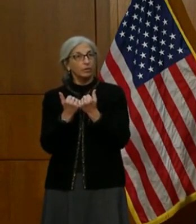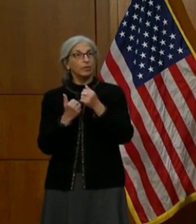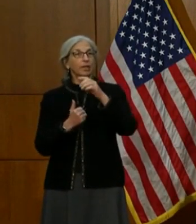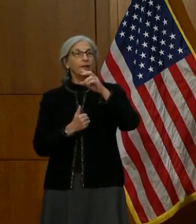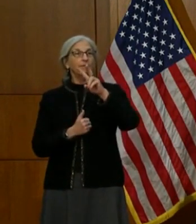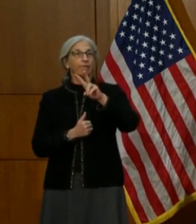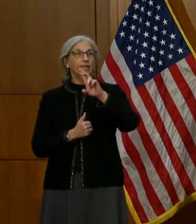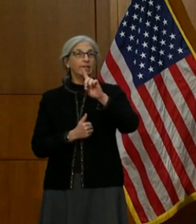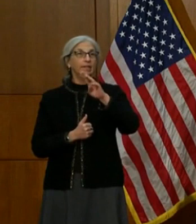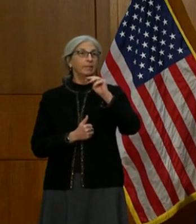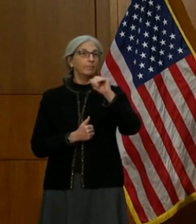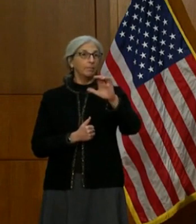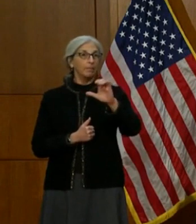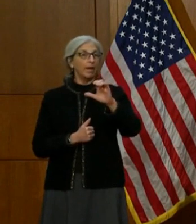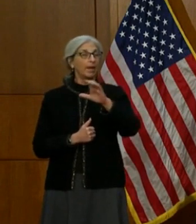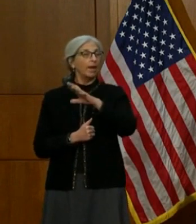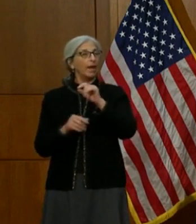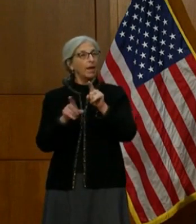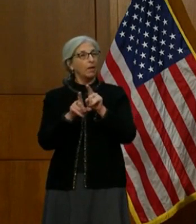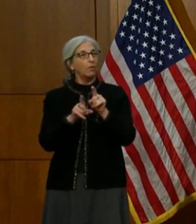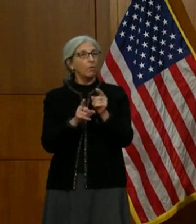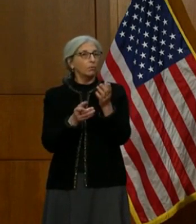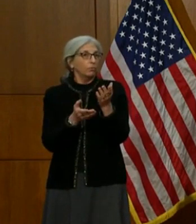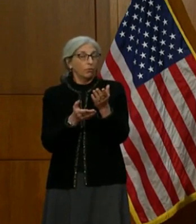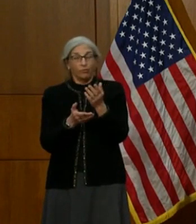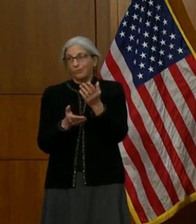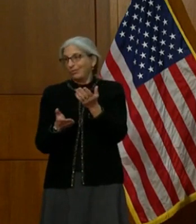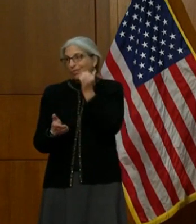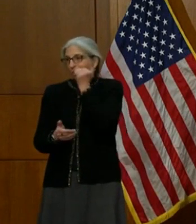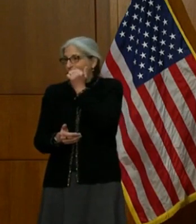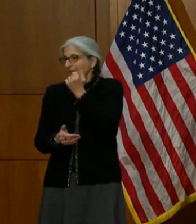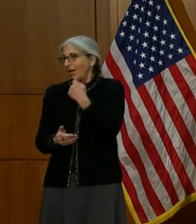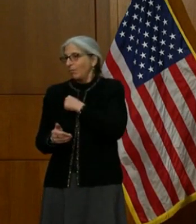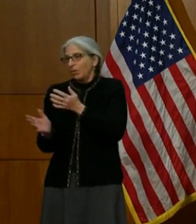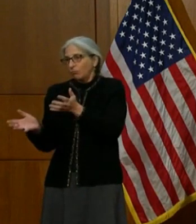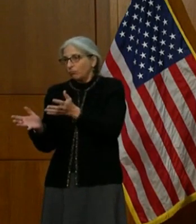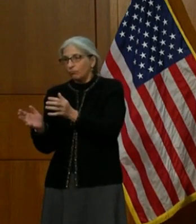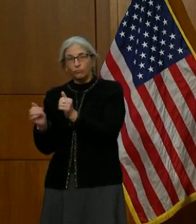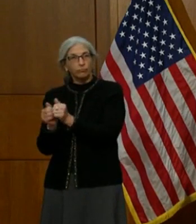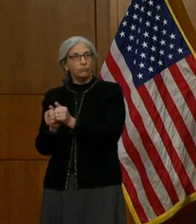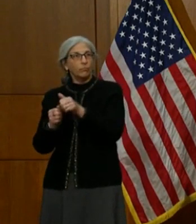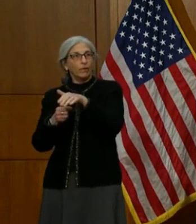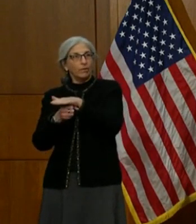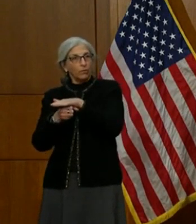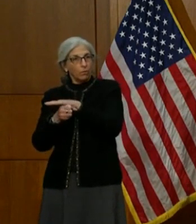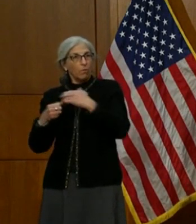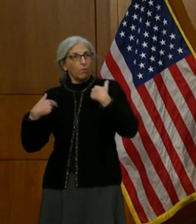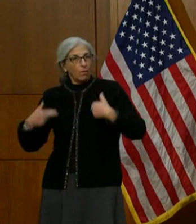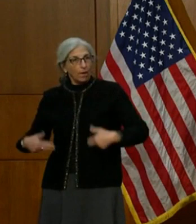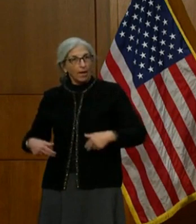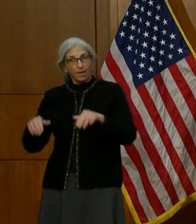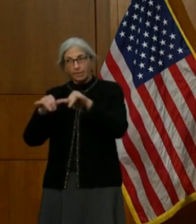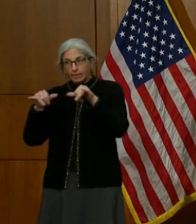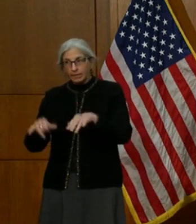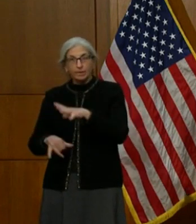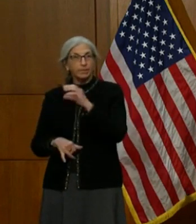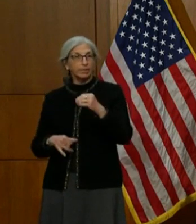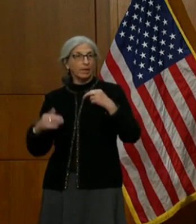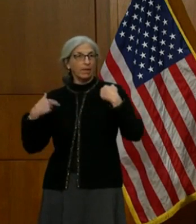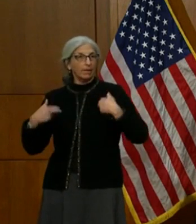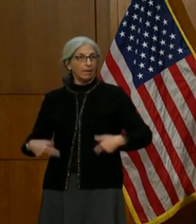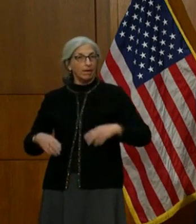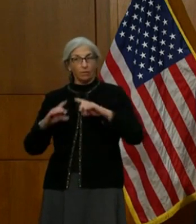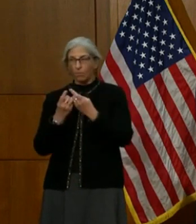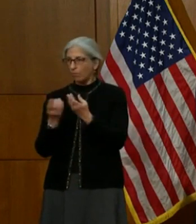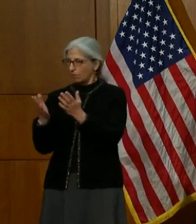Committee, as well as personal conversations literally every day with health systems as well as health departments around the Commonwealth. How is it